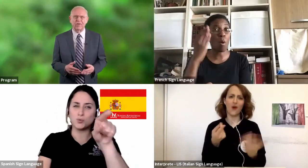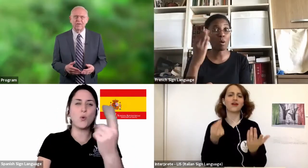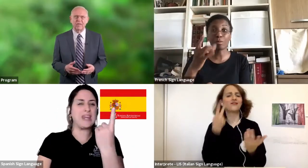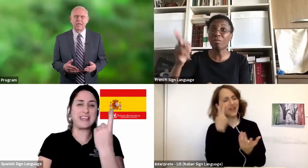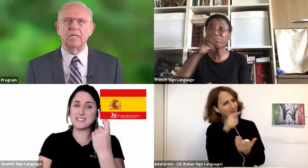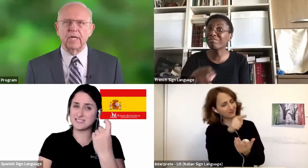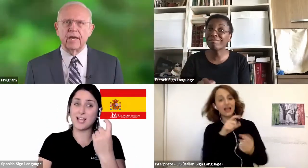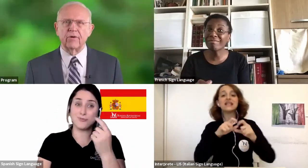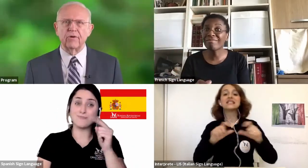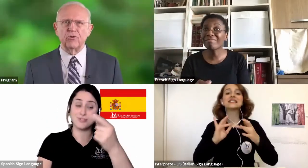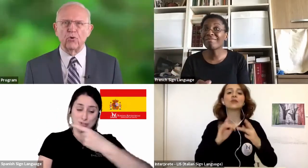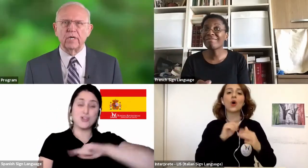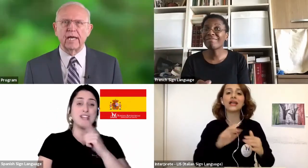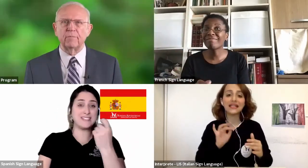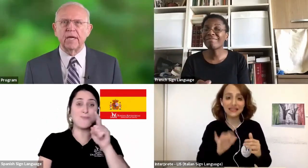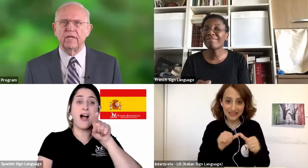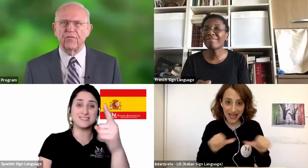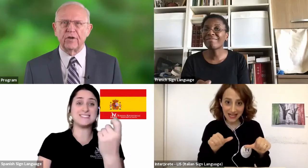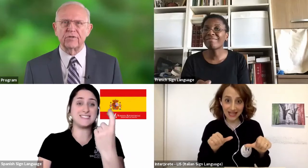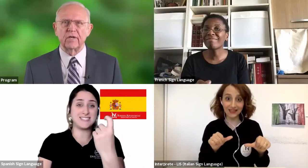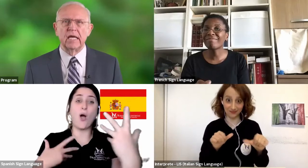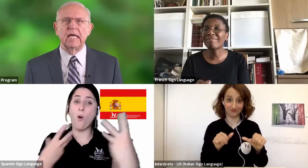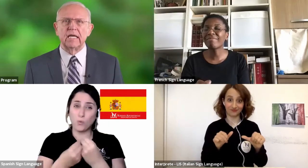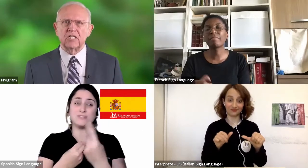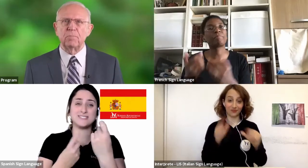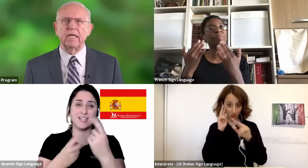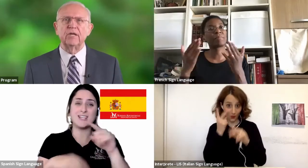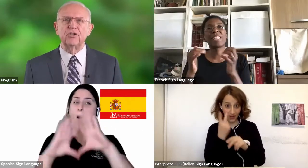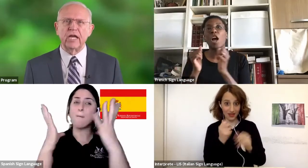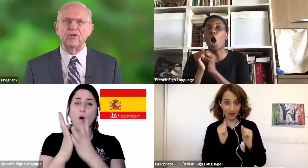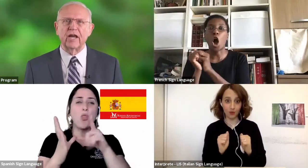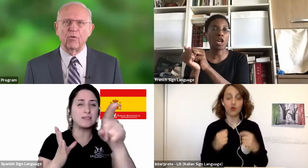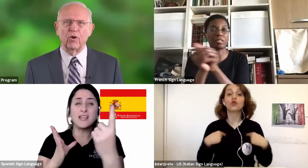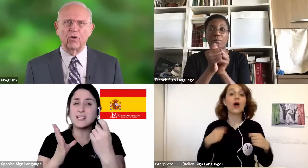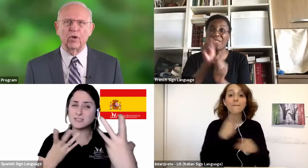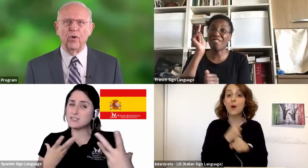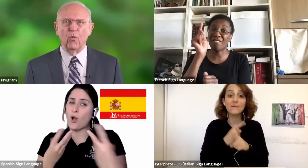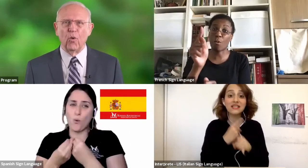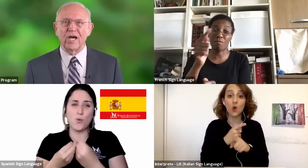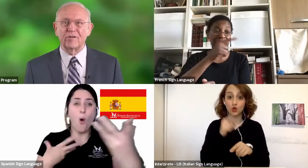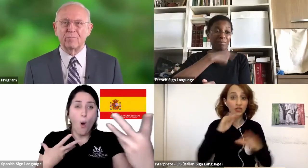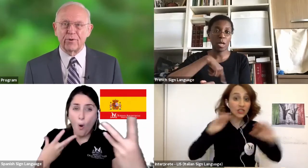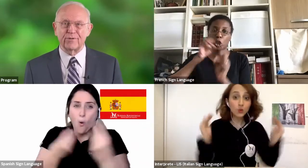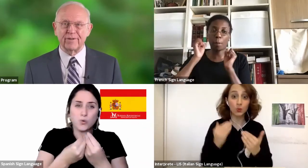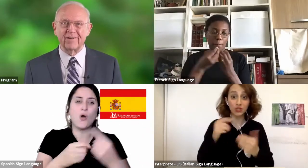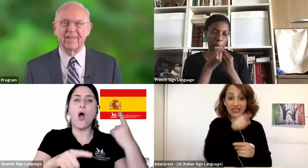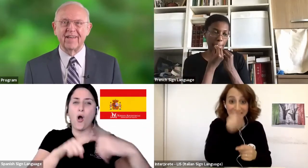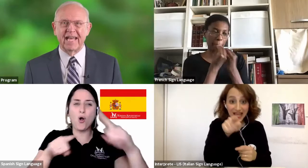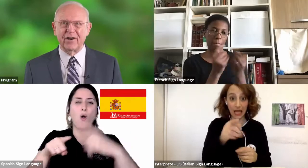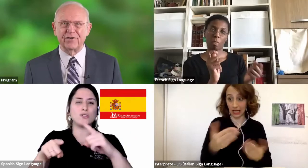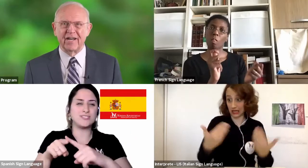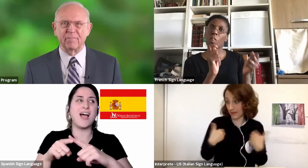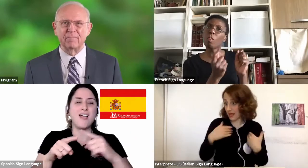our world. Together, you and I can make a difference. Let's begin changing our world, one person